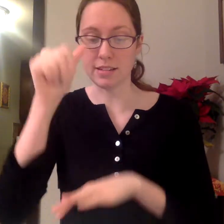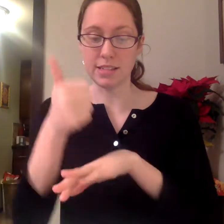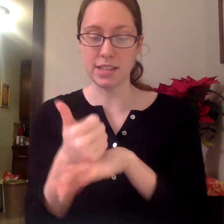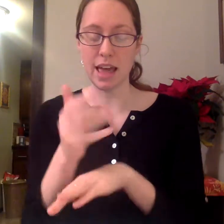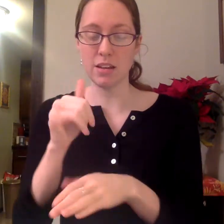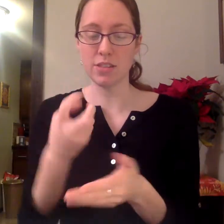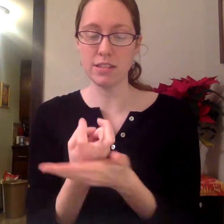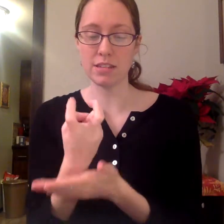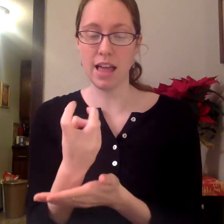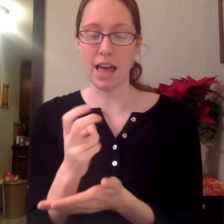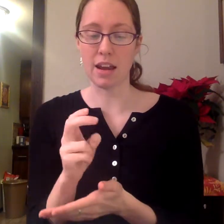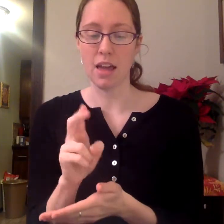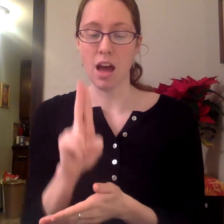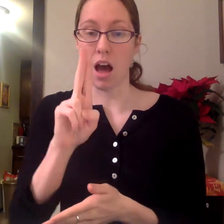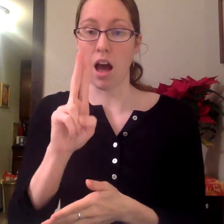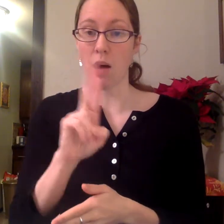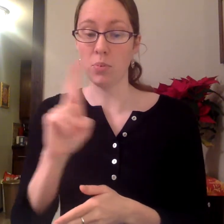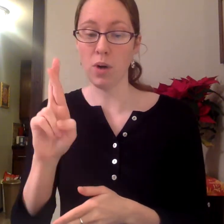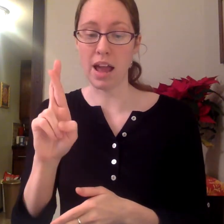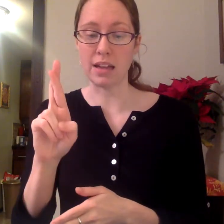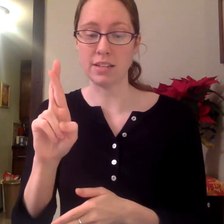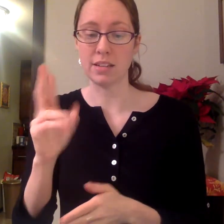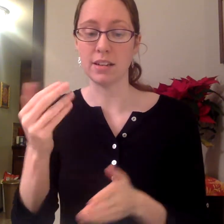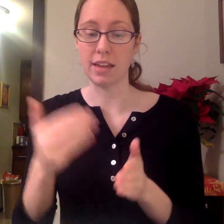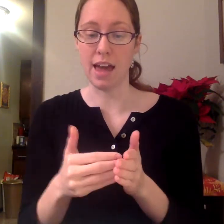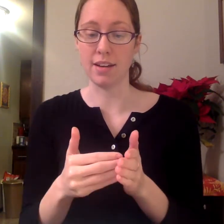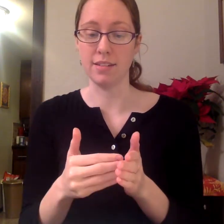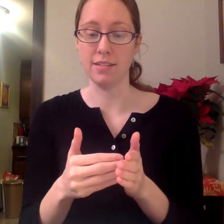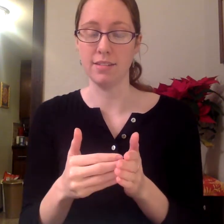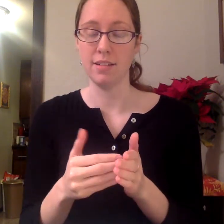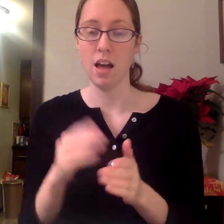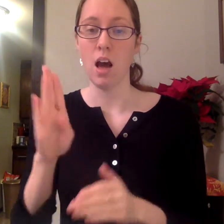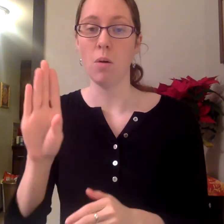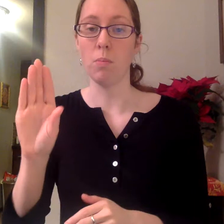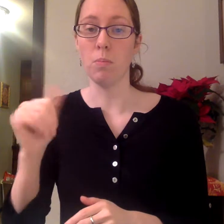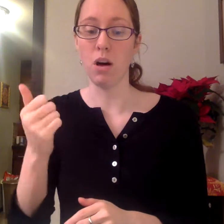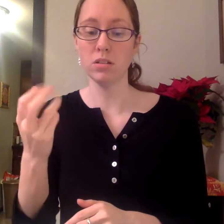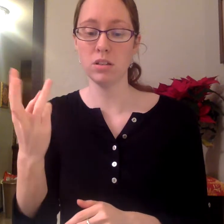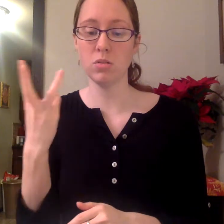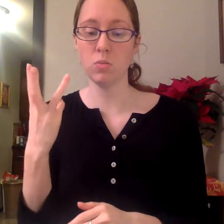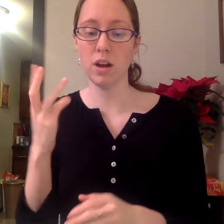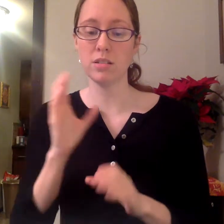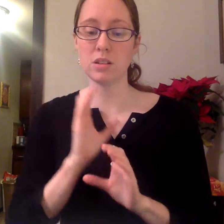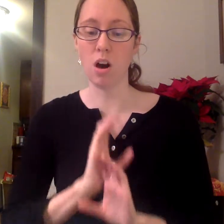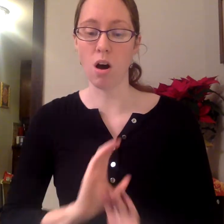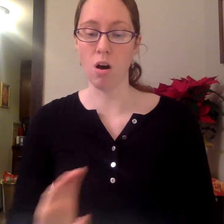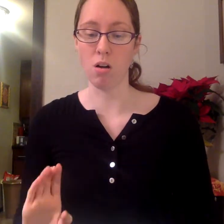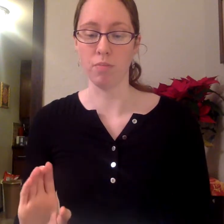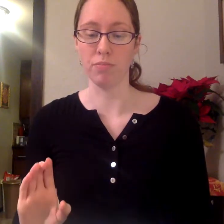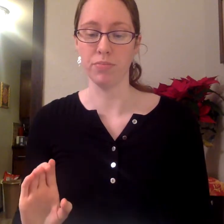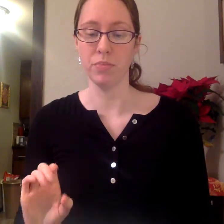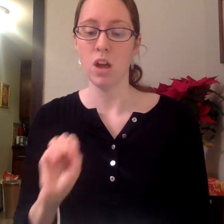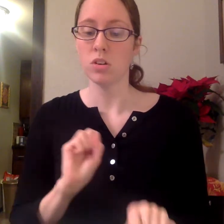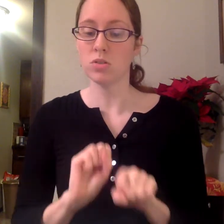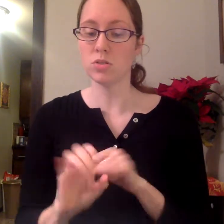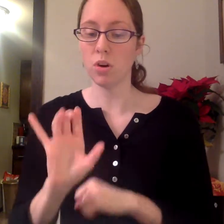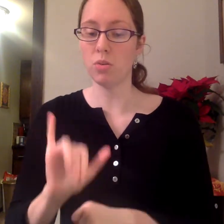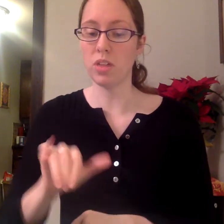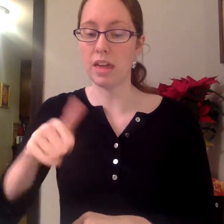set the sled upright again. Balto was calm, so the